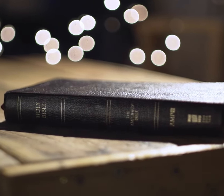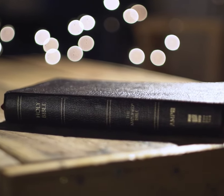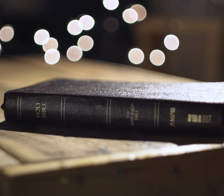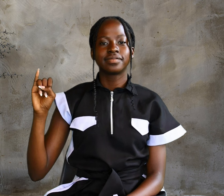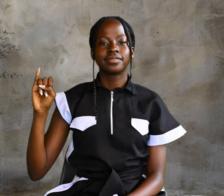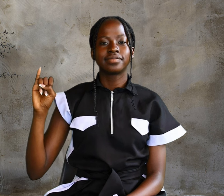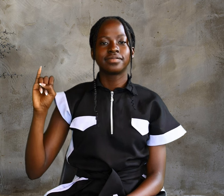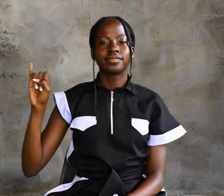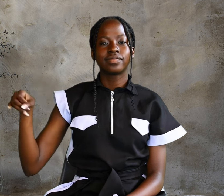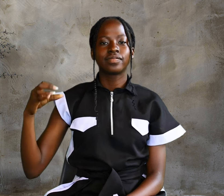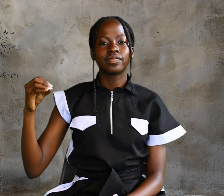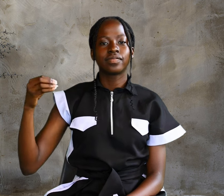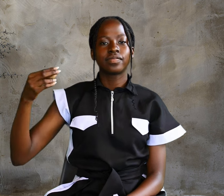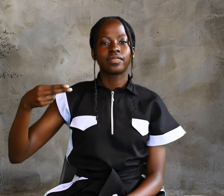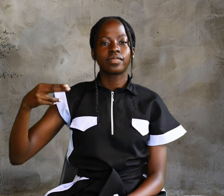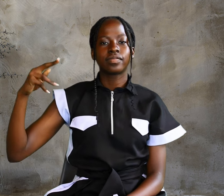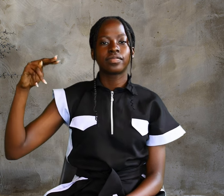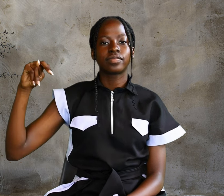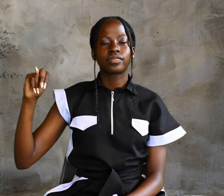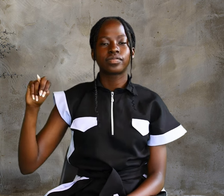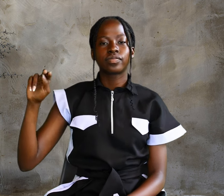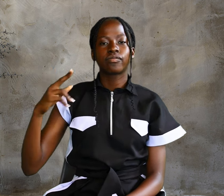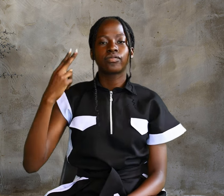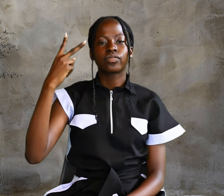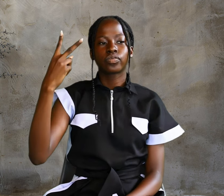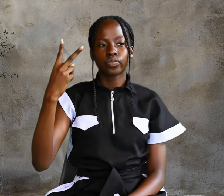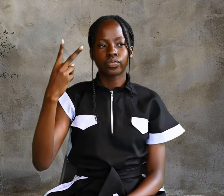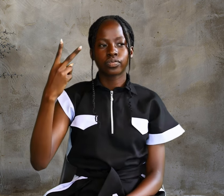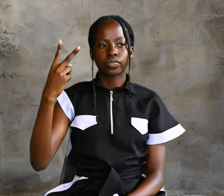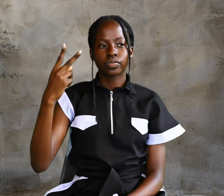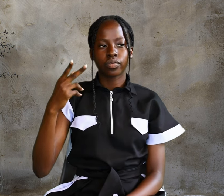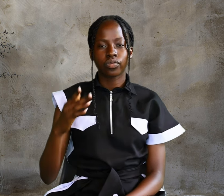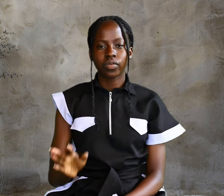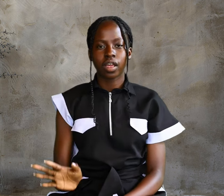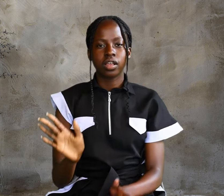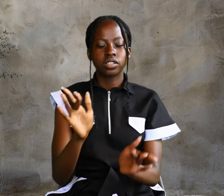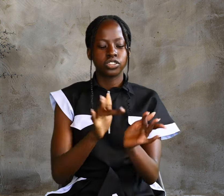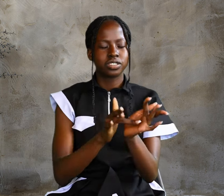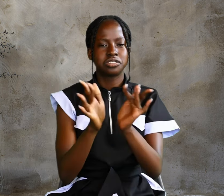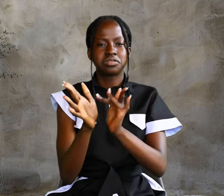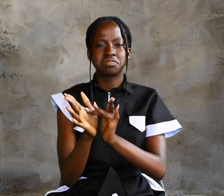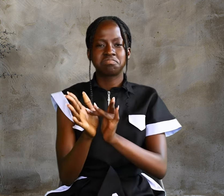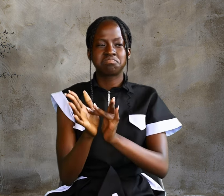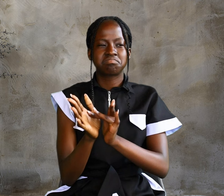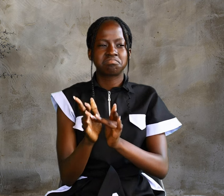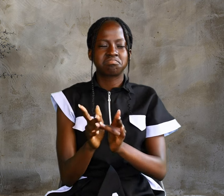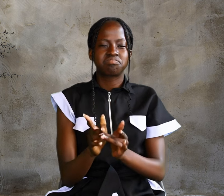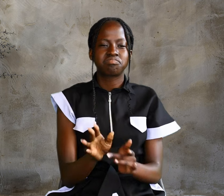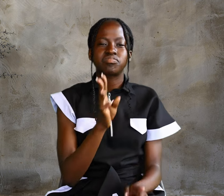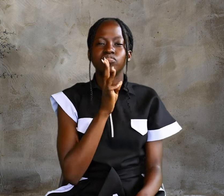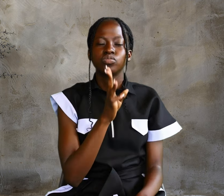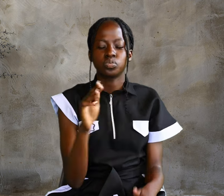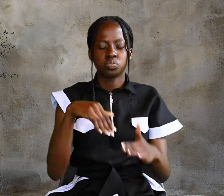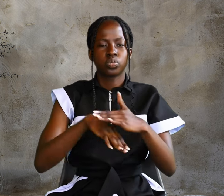John chapter 2 Jesus changes water into wine.